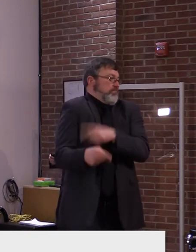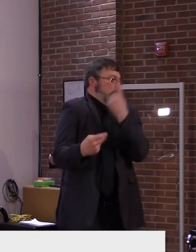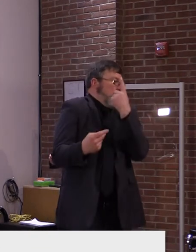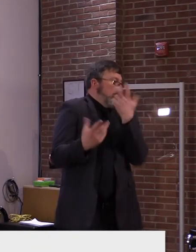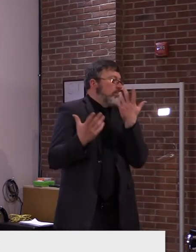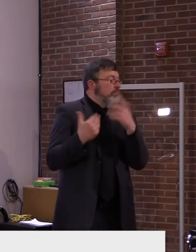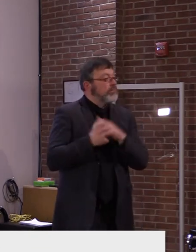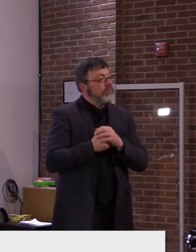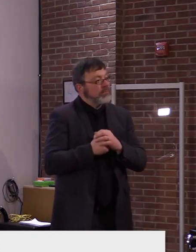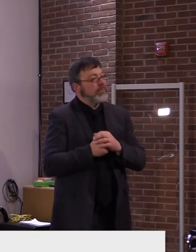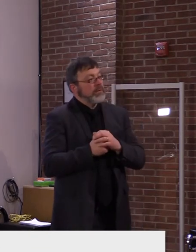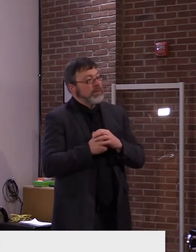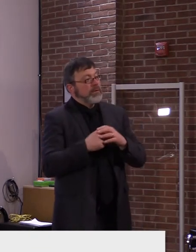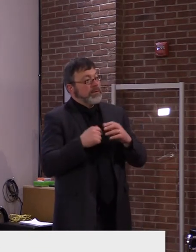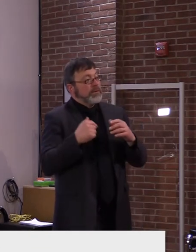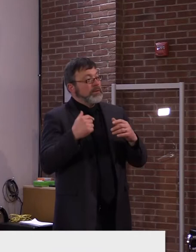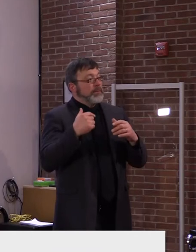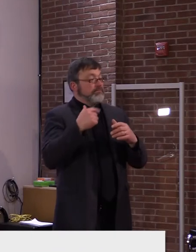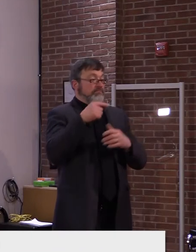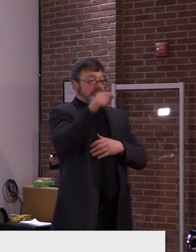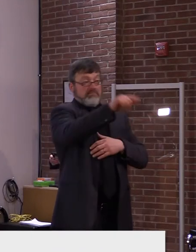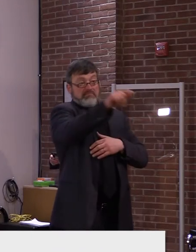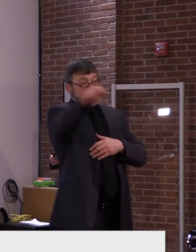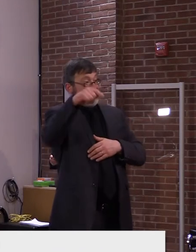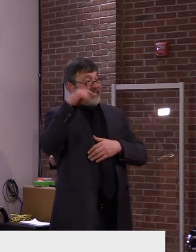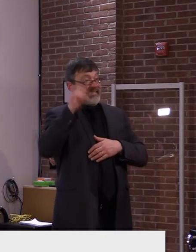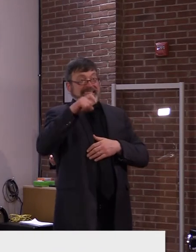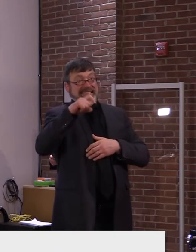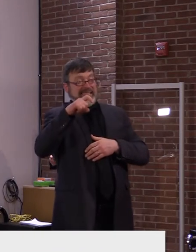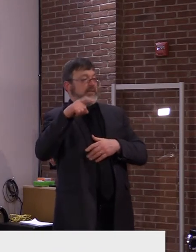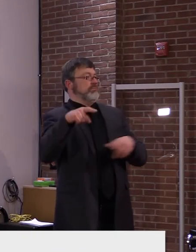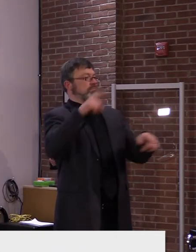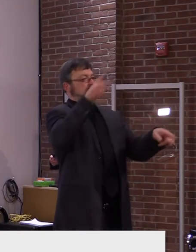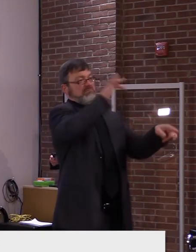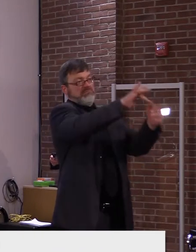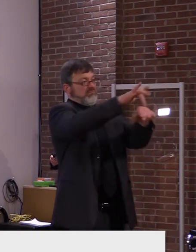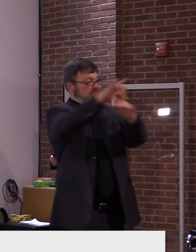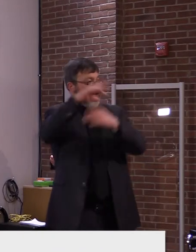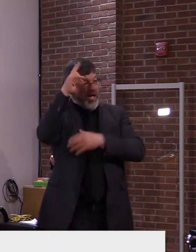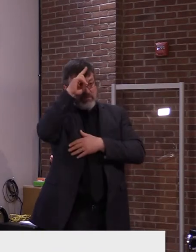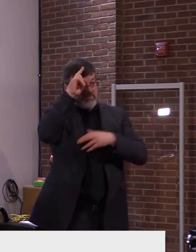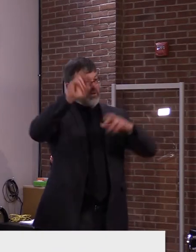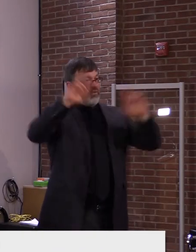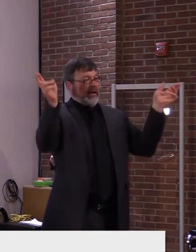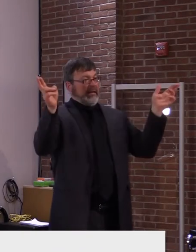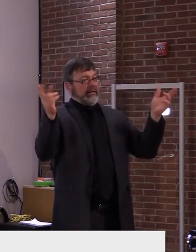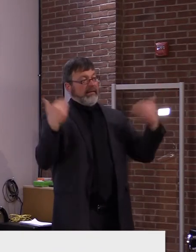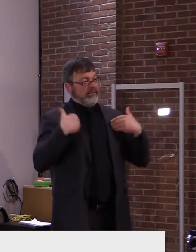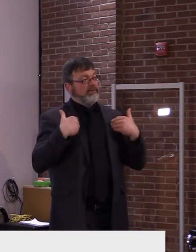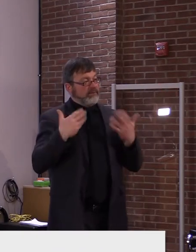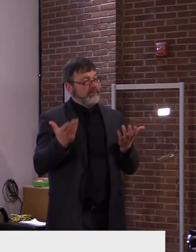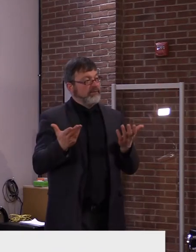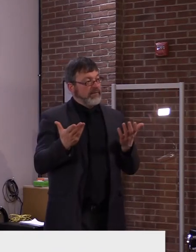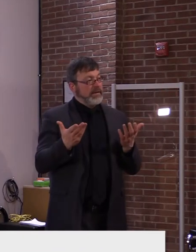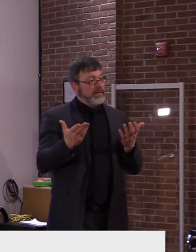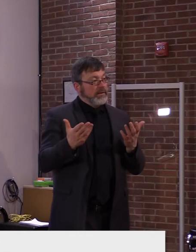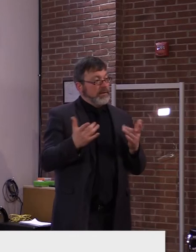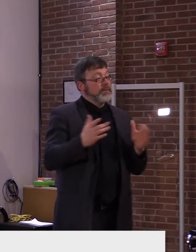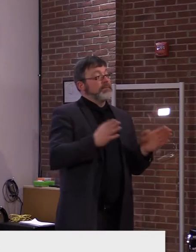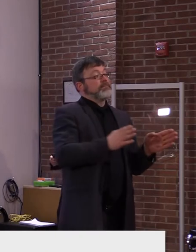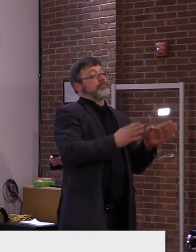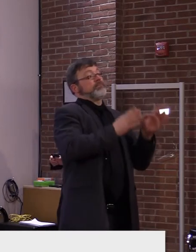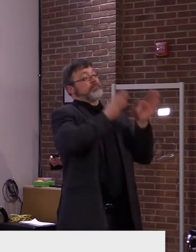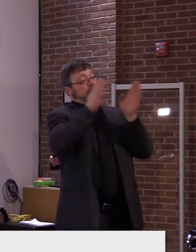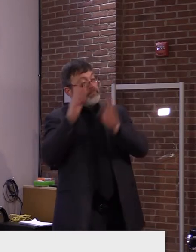uh, connect with them and are trusting of them. And when they are prepared to take MAT and start